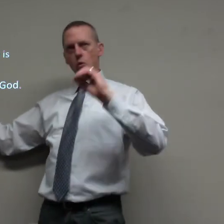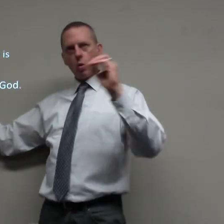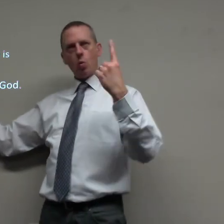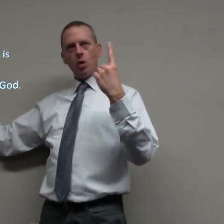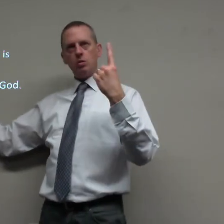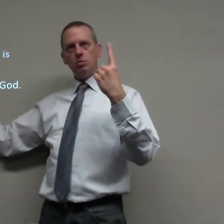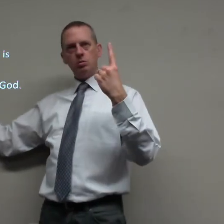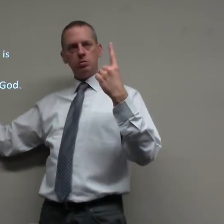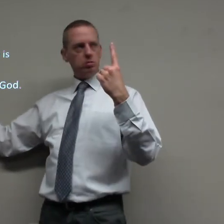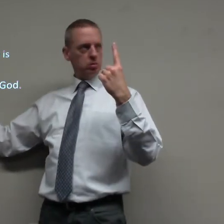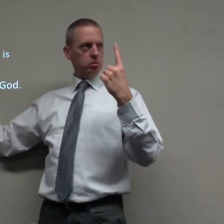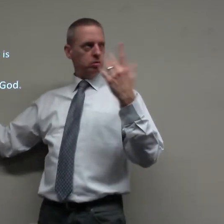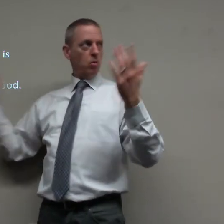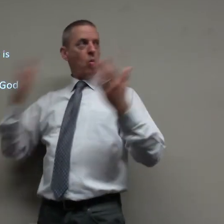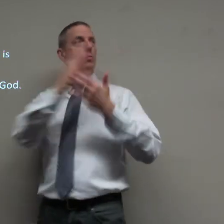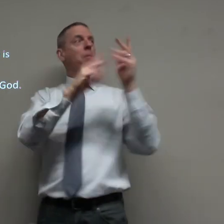no one seeks for him